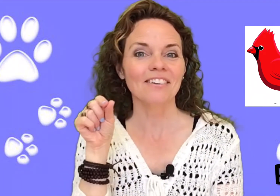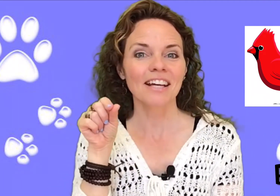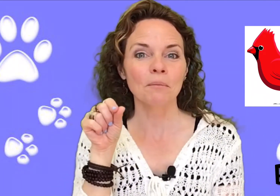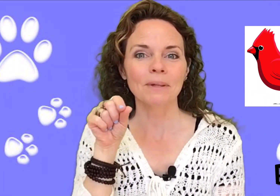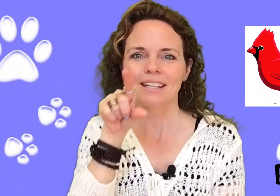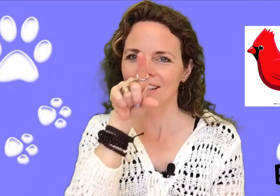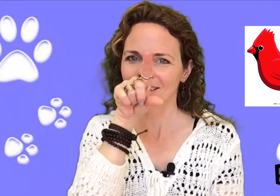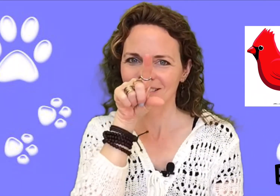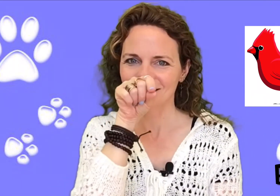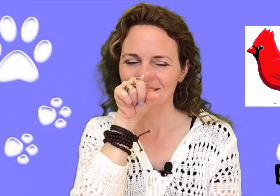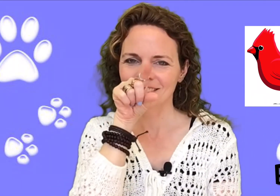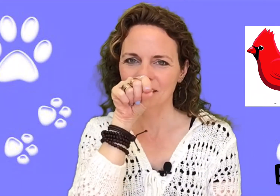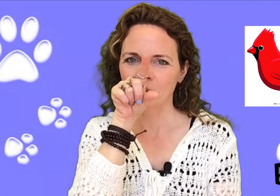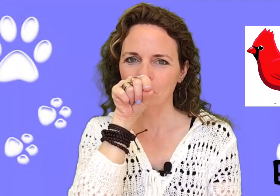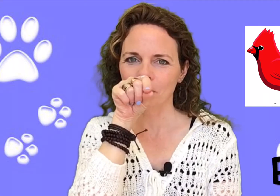like a beak? Bird.